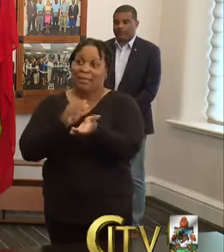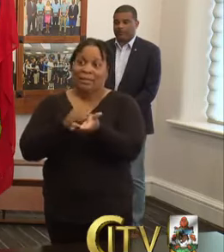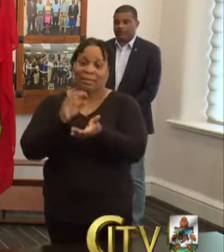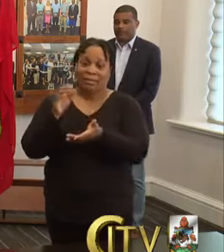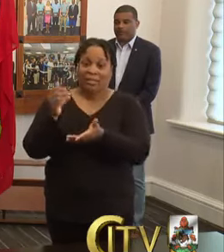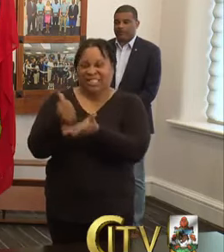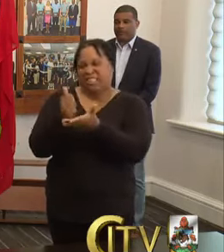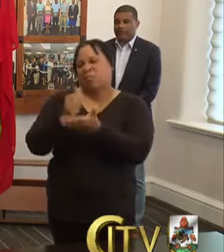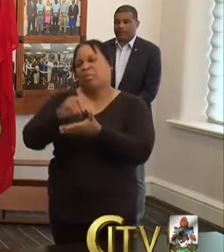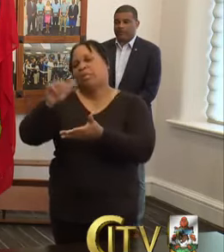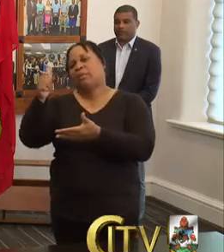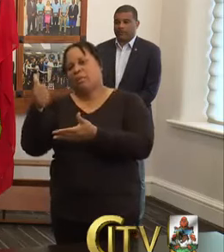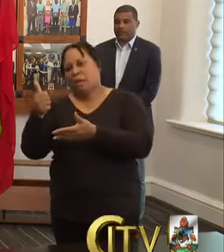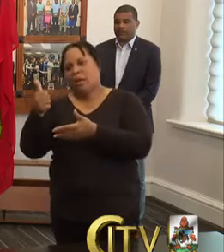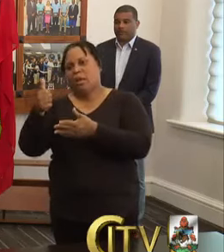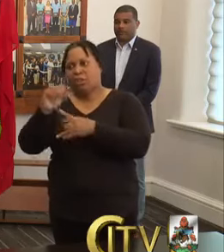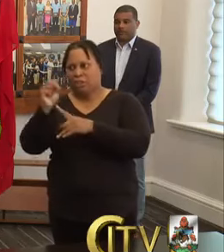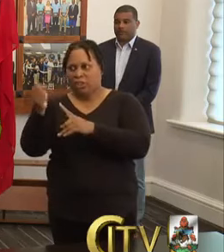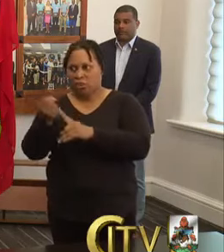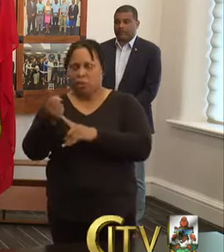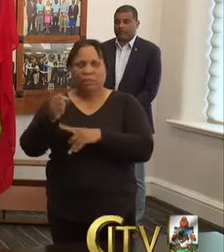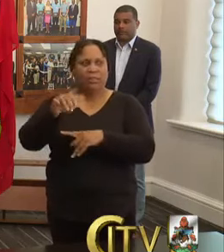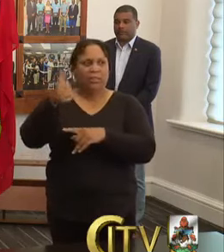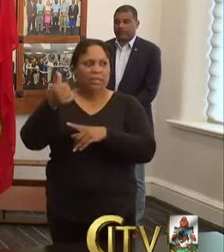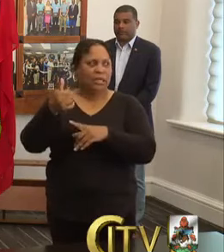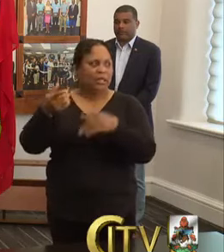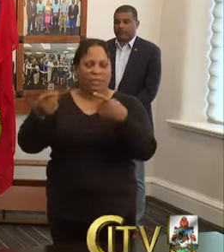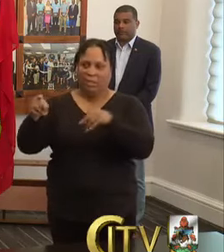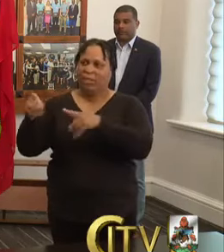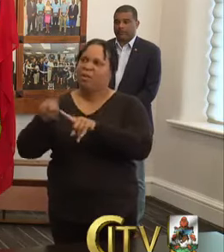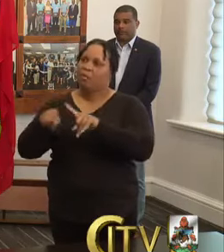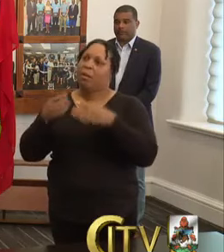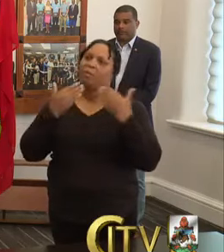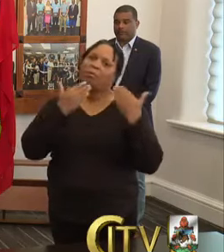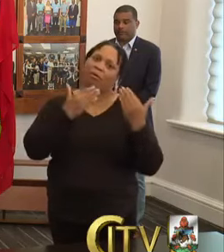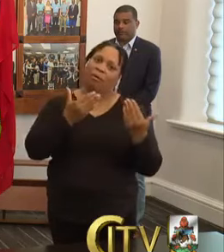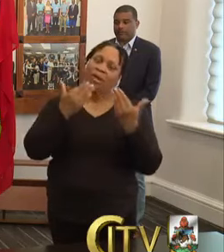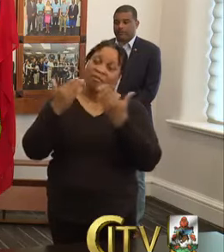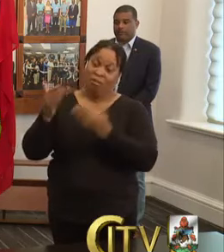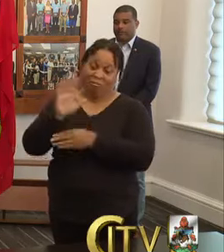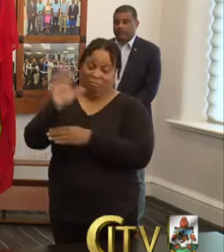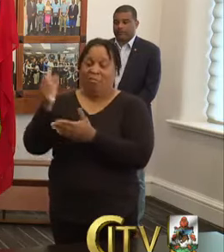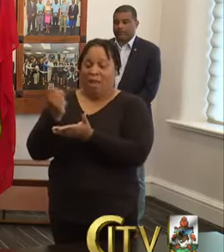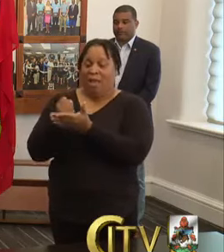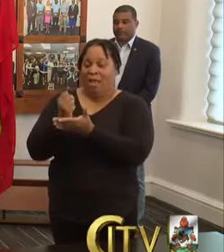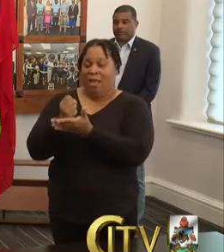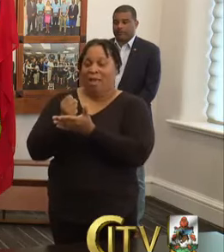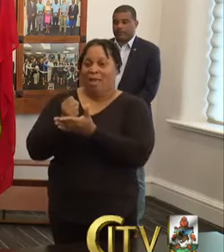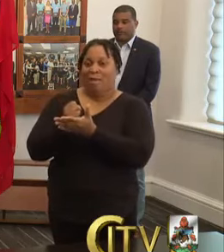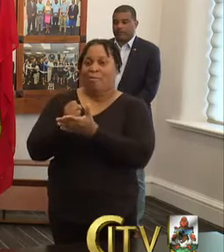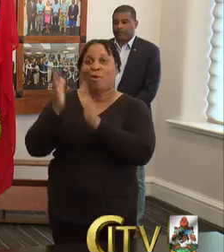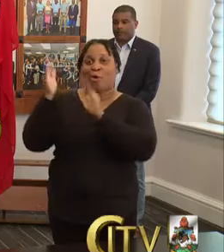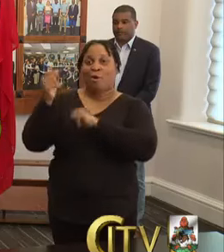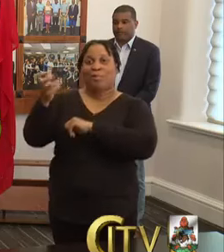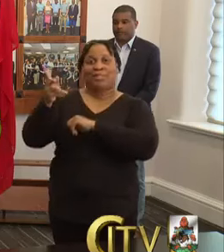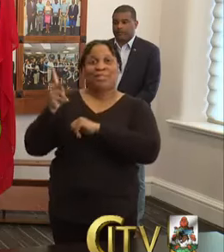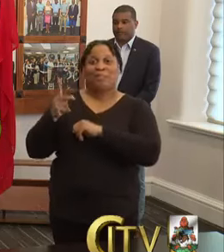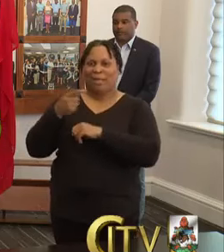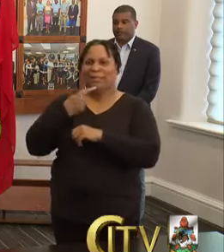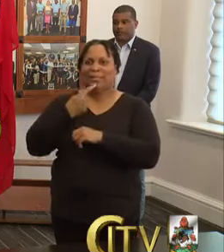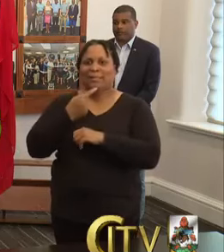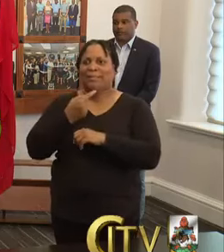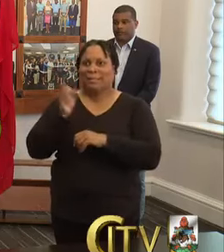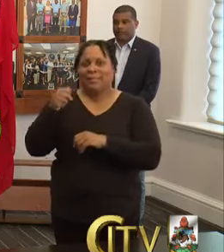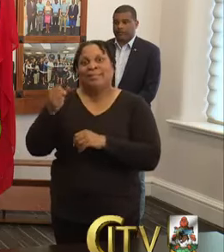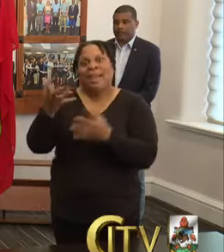instances and there's other persons who are assisting in other occasions. But I'm grateful for, um, her help and I look forward to having her home as soon as possible. She's indicated that she